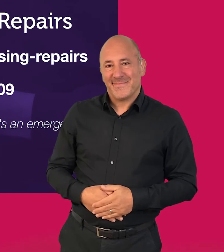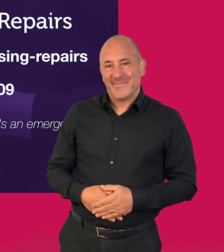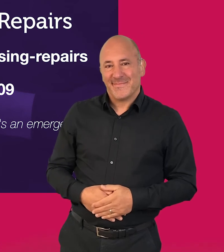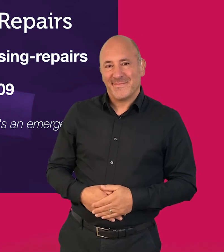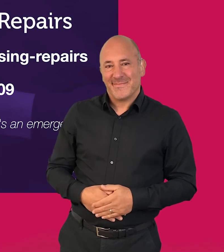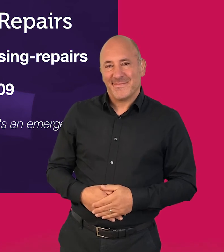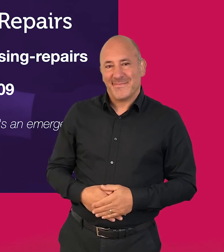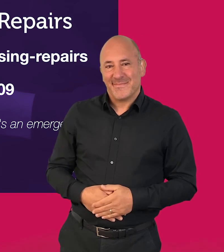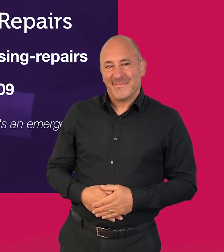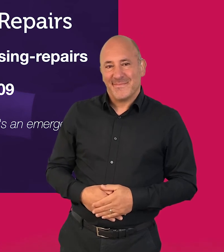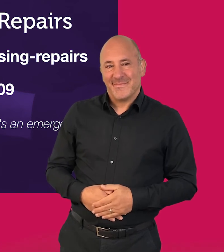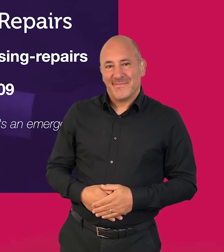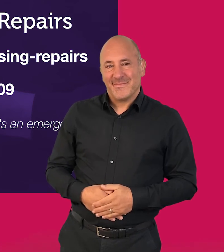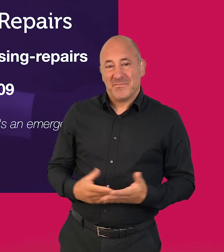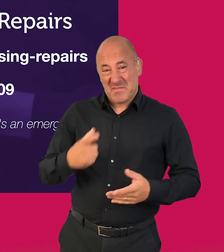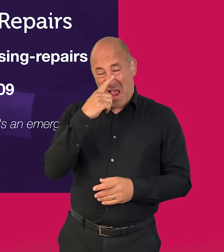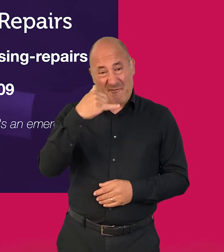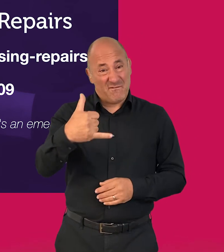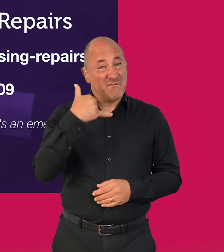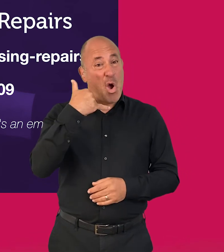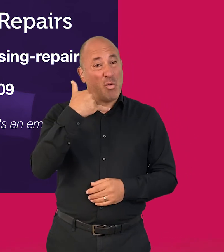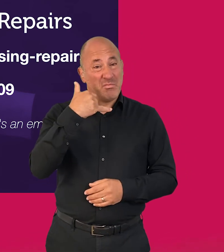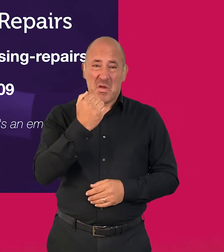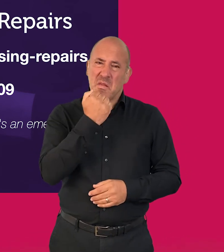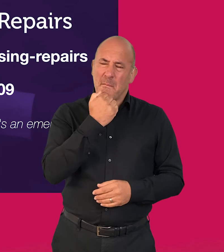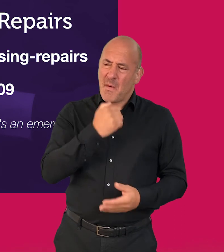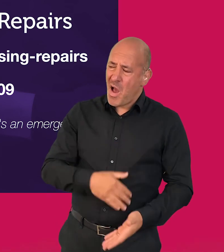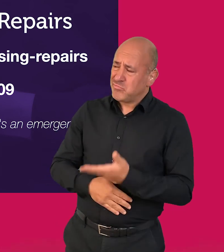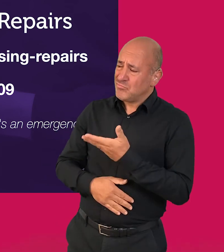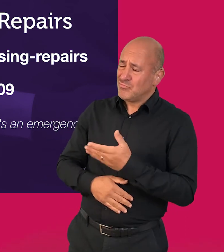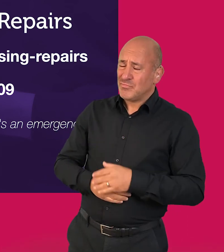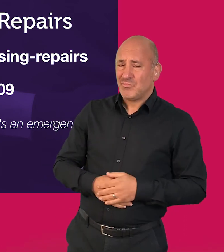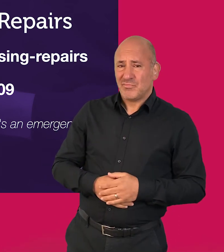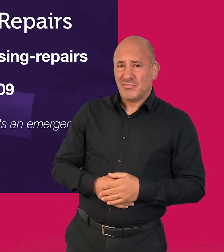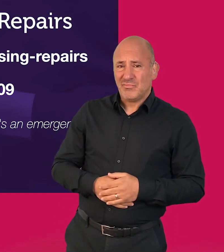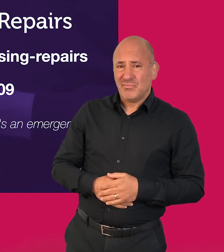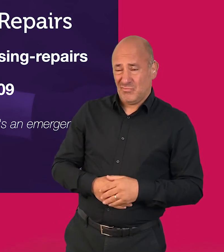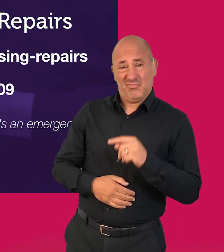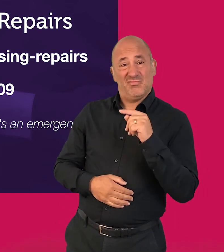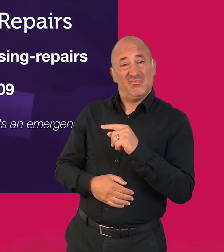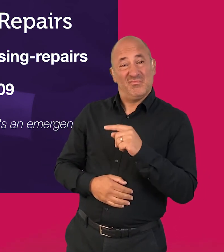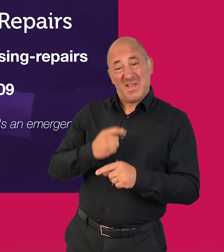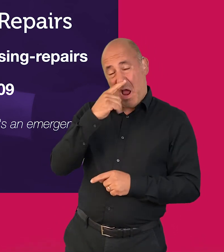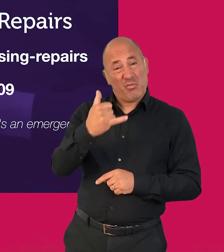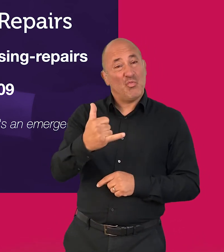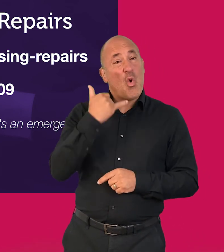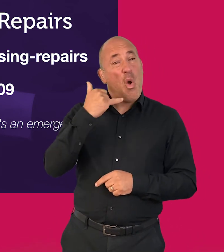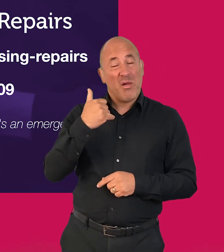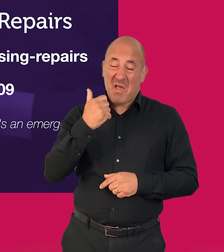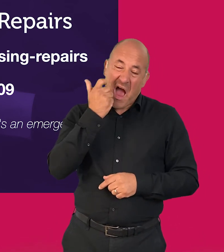909 or call 020 7974 444 available 24 7 if